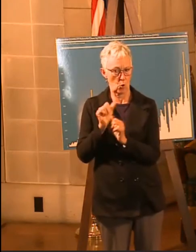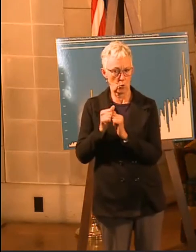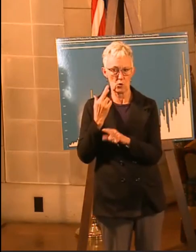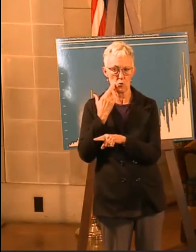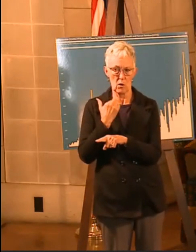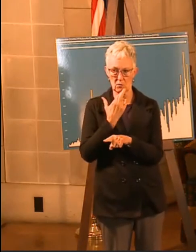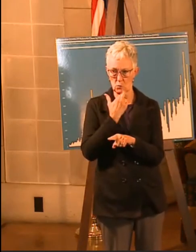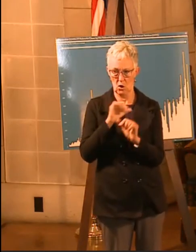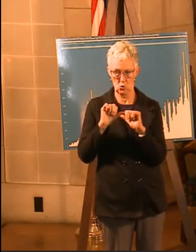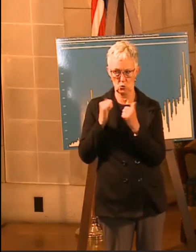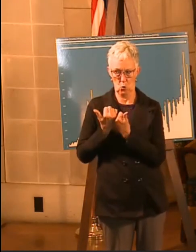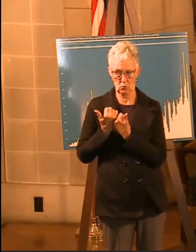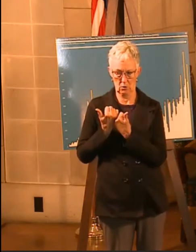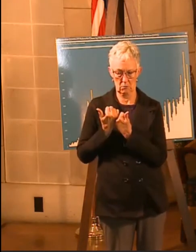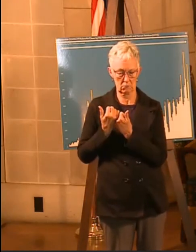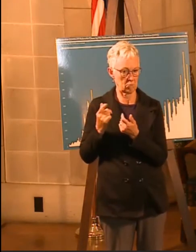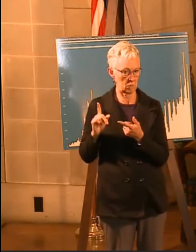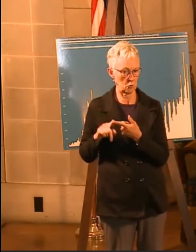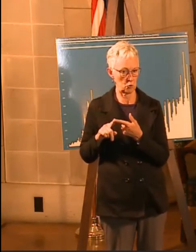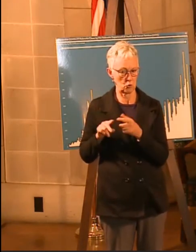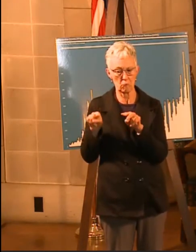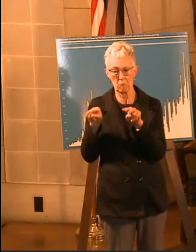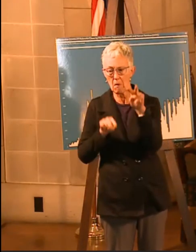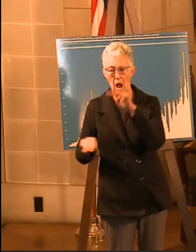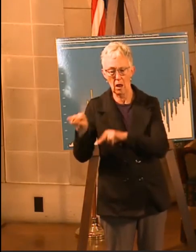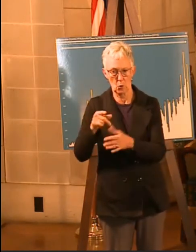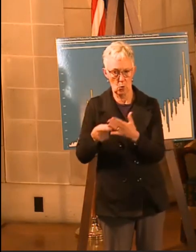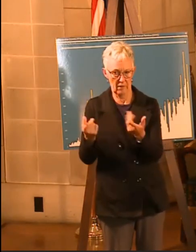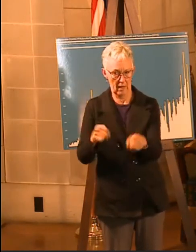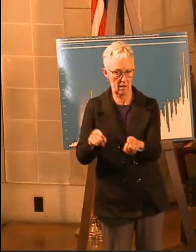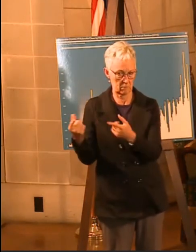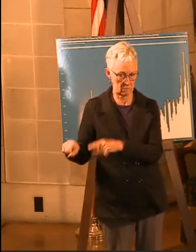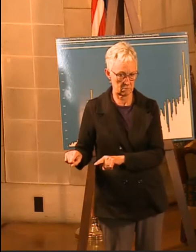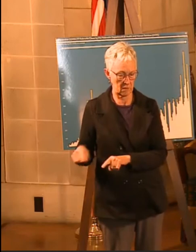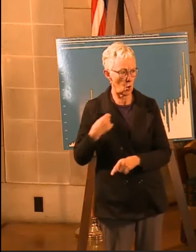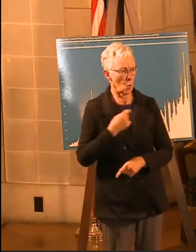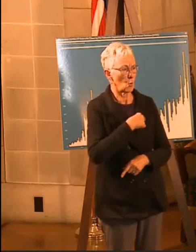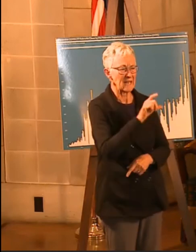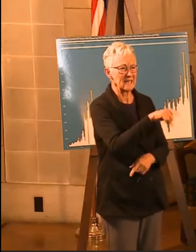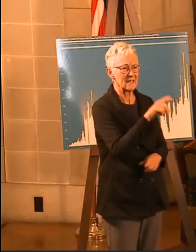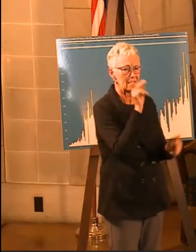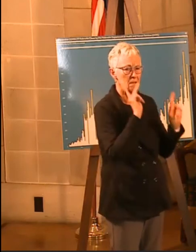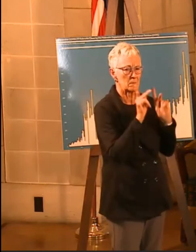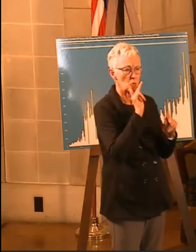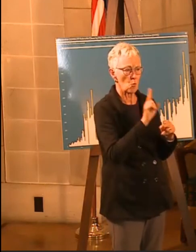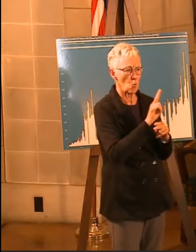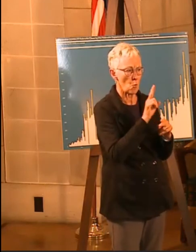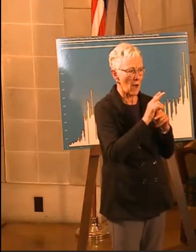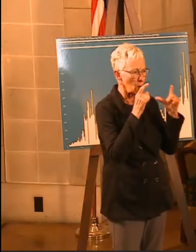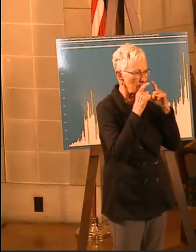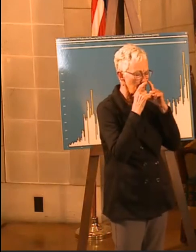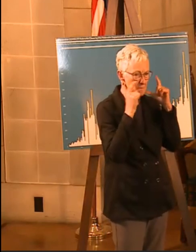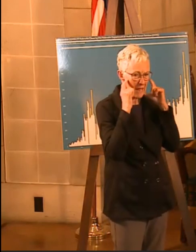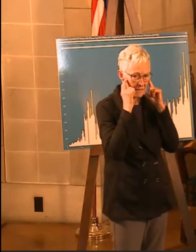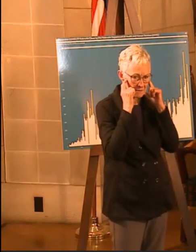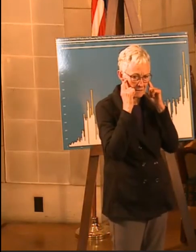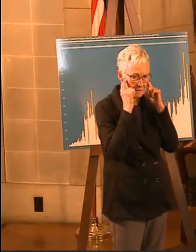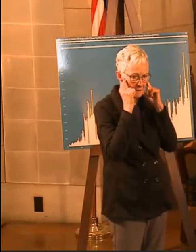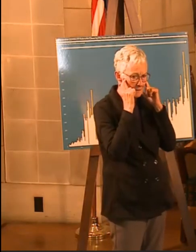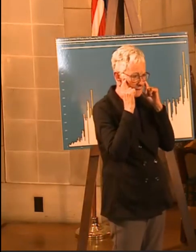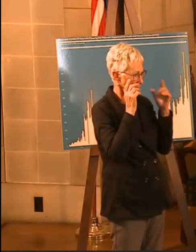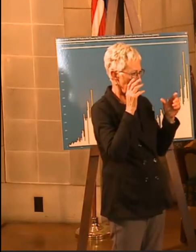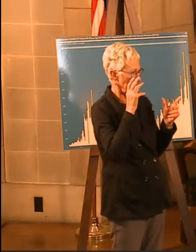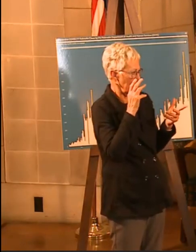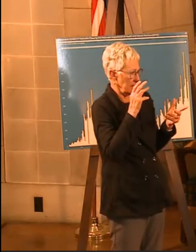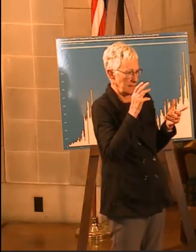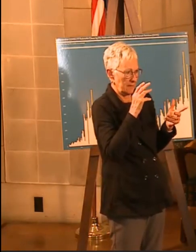people to think about wearing masks everywhere they go, not just when they go to a restaurant, right? So for example, if you're going to have friends over to your house, you all should be staying six feet away from